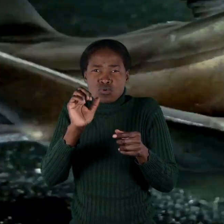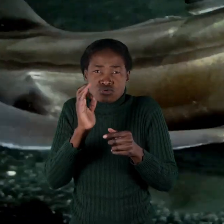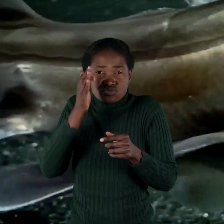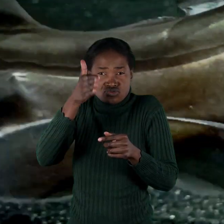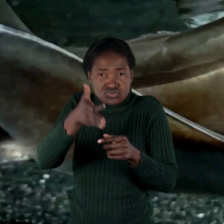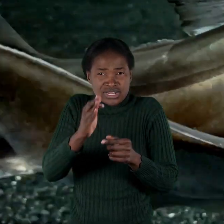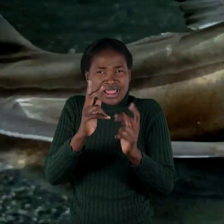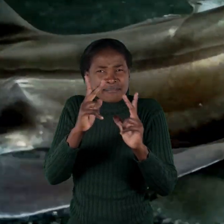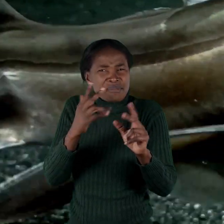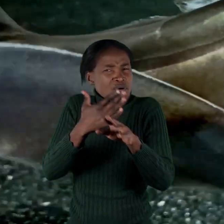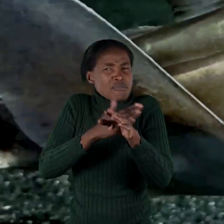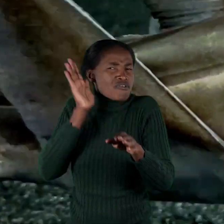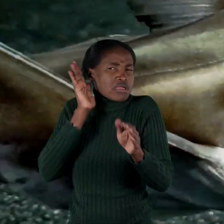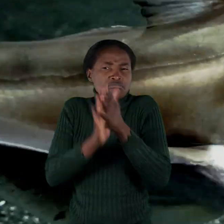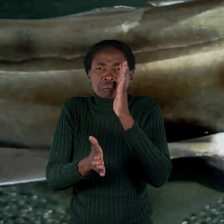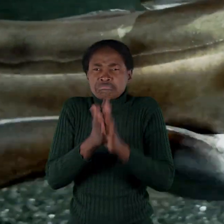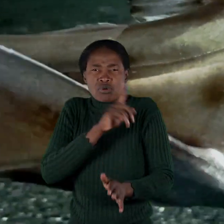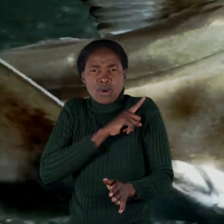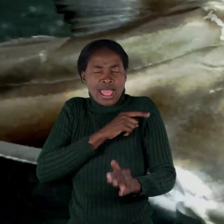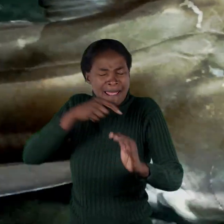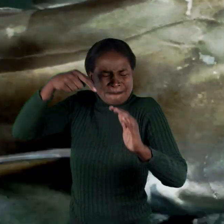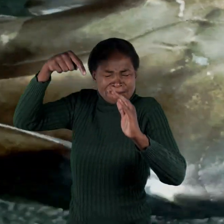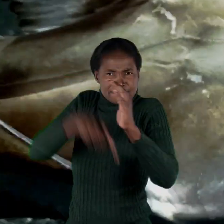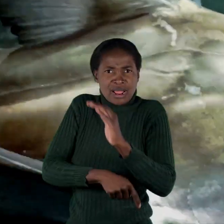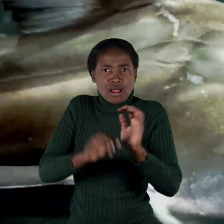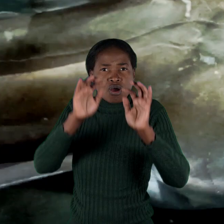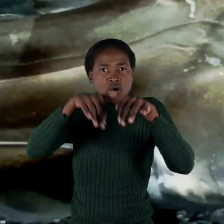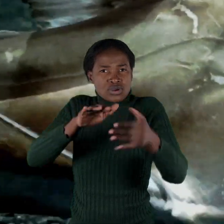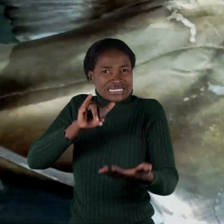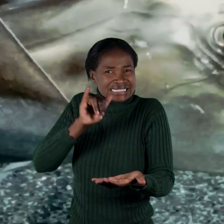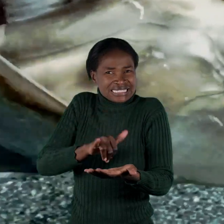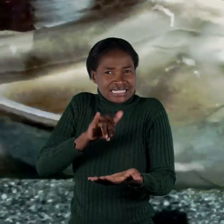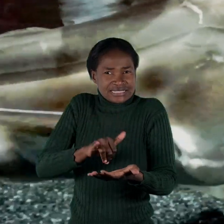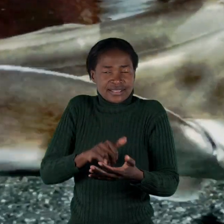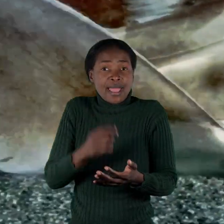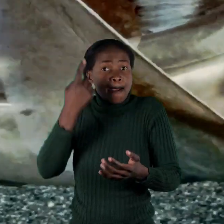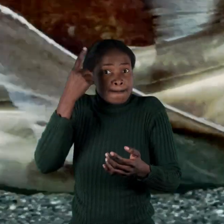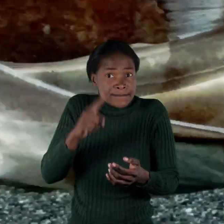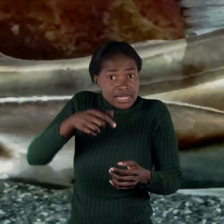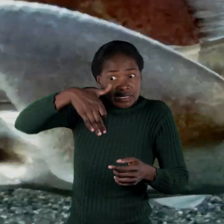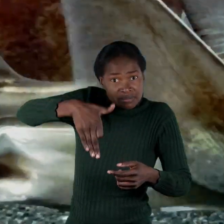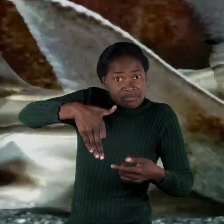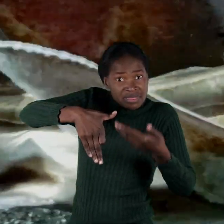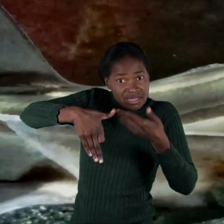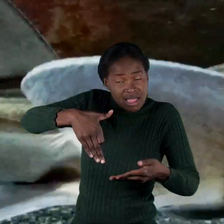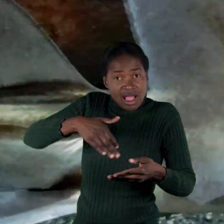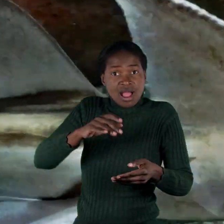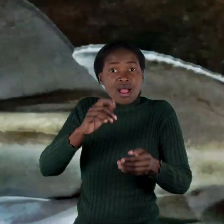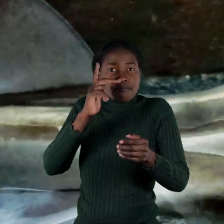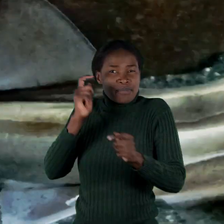Many people have never heard of them because they mostly live in the deep parts of the ocean. However, in Namibia, anglers often catch one